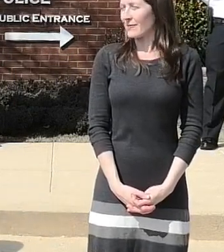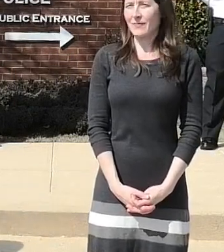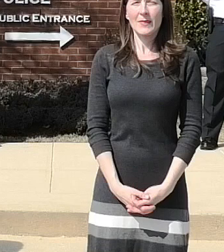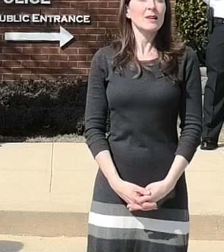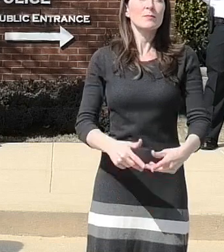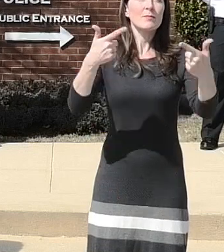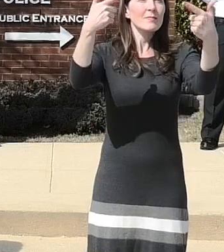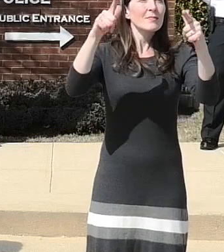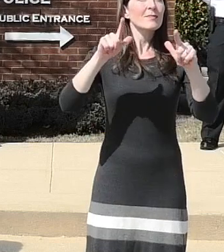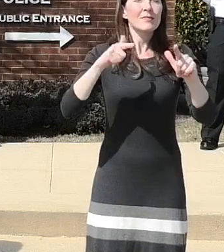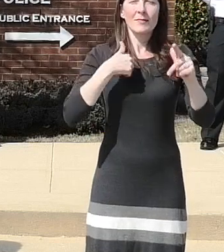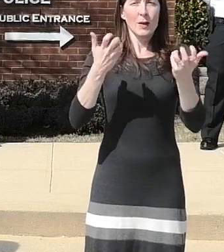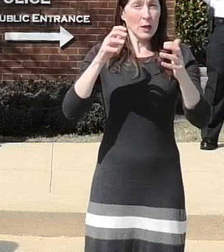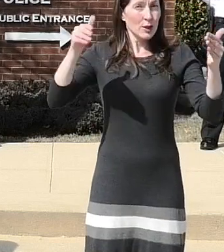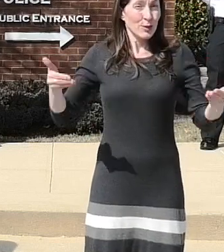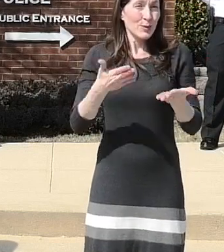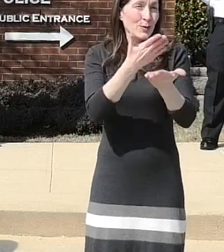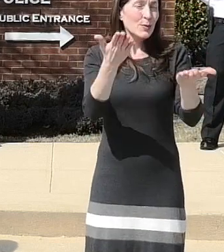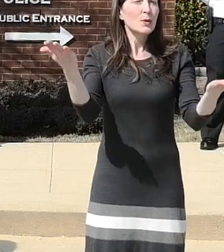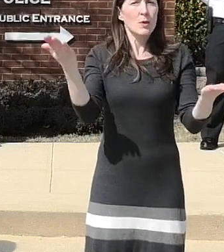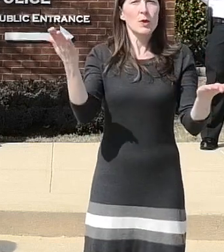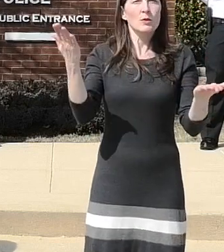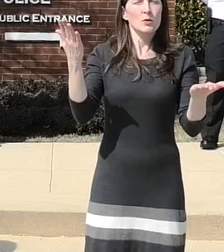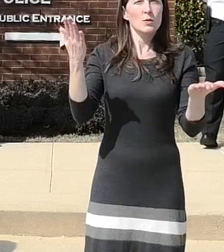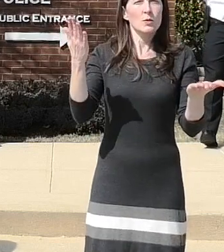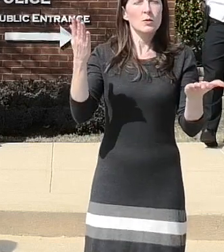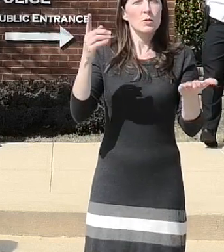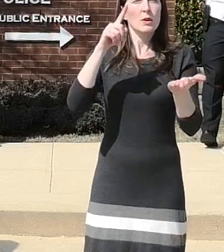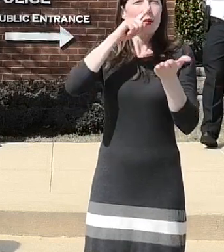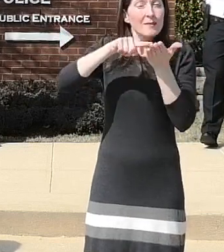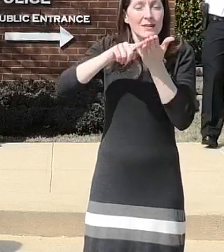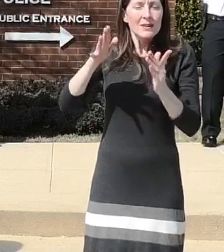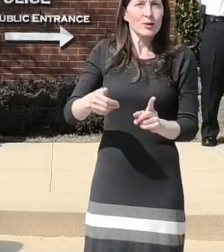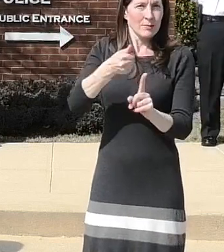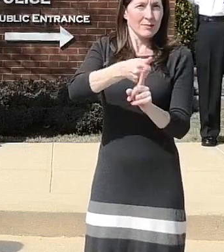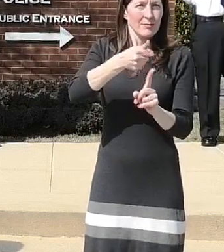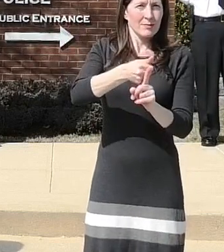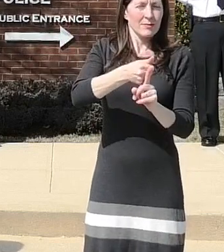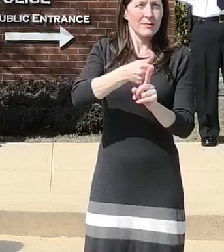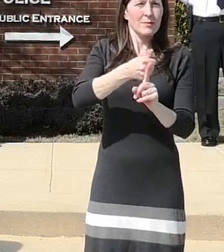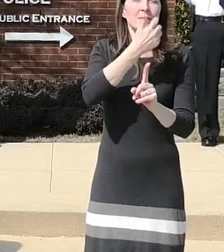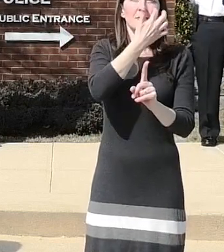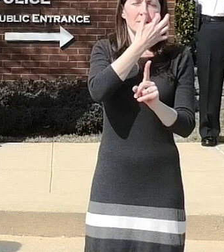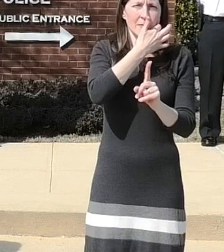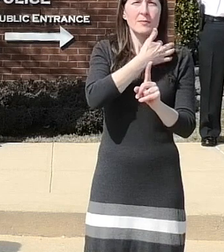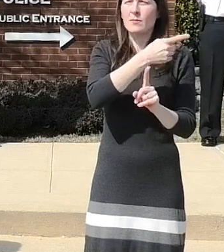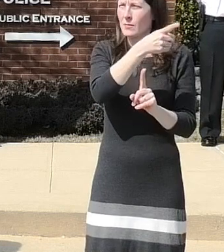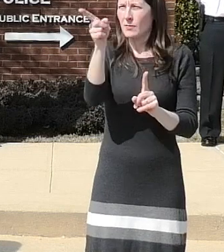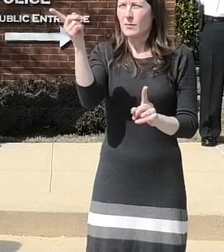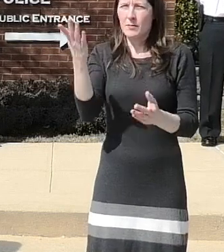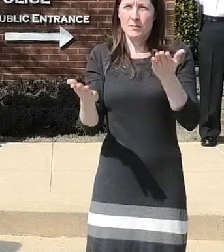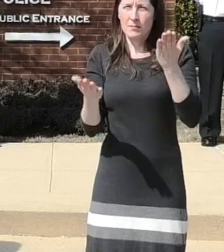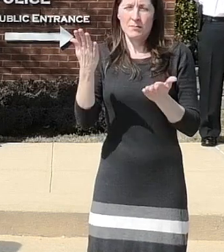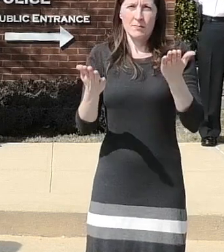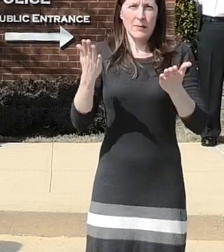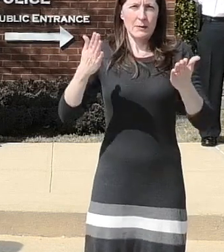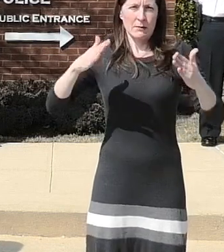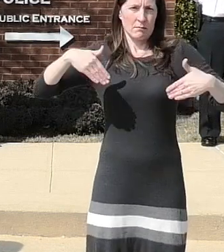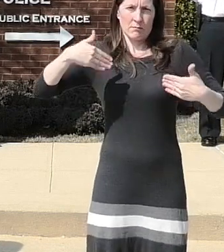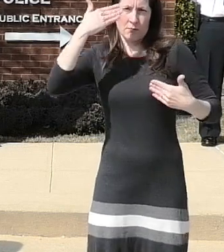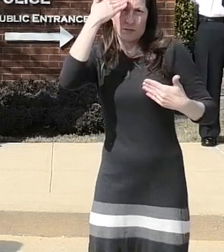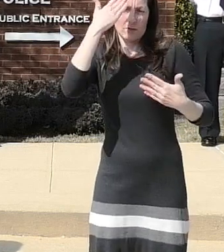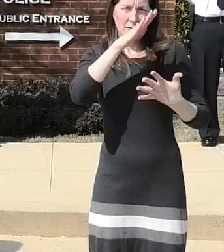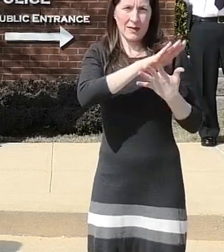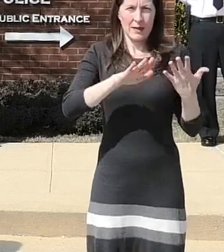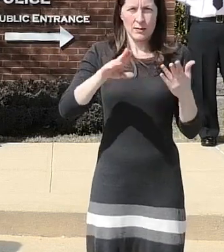i'm going to introduce you to some of our investigators you may not have their names in writing so i'm going to